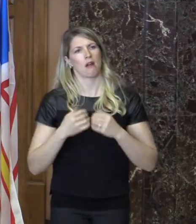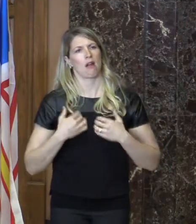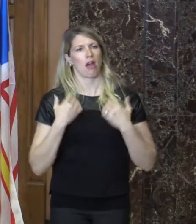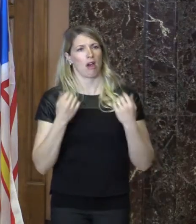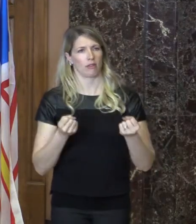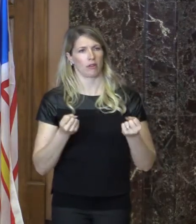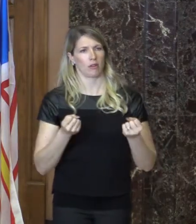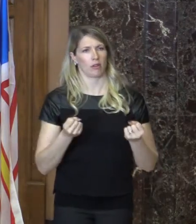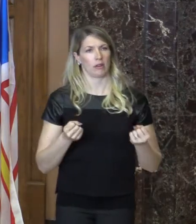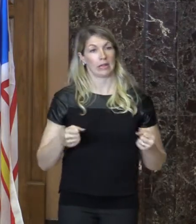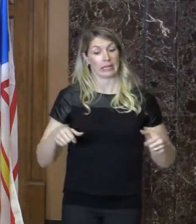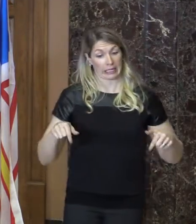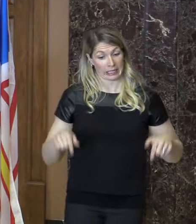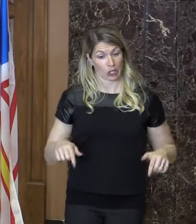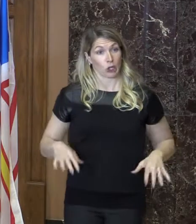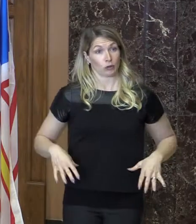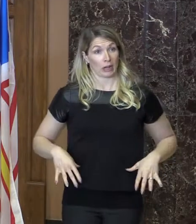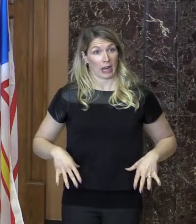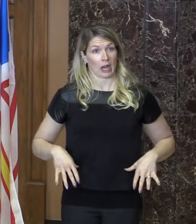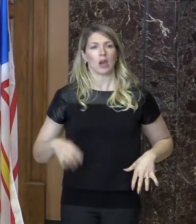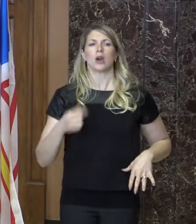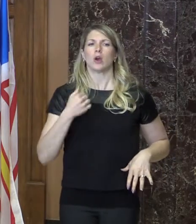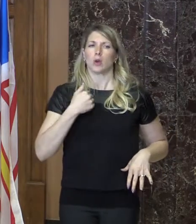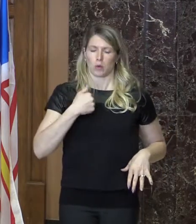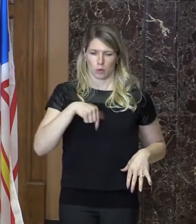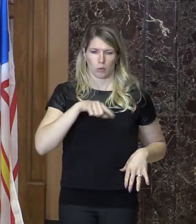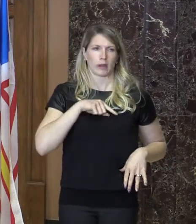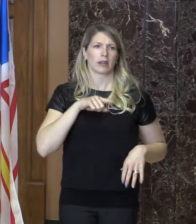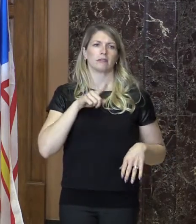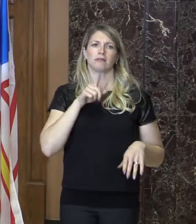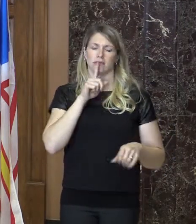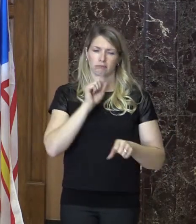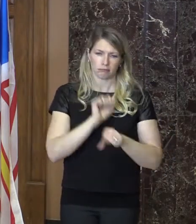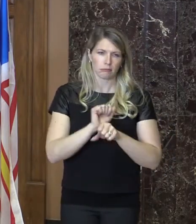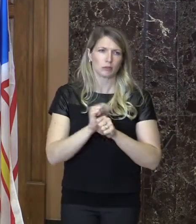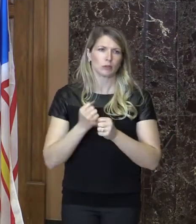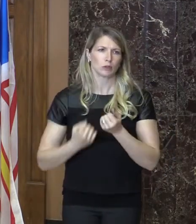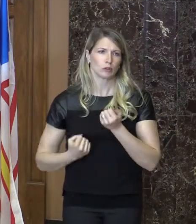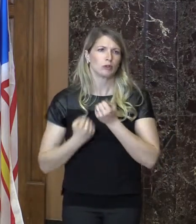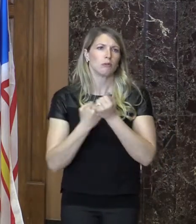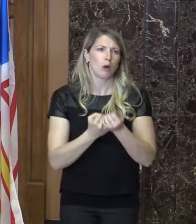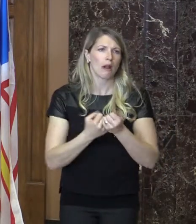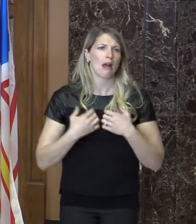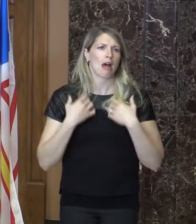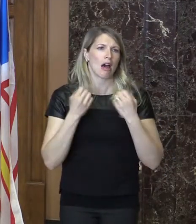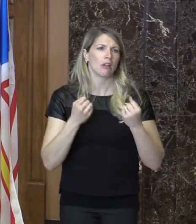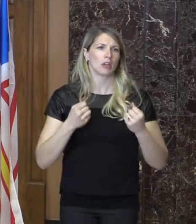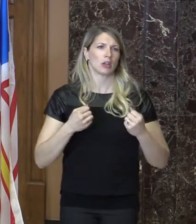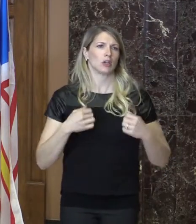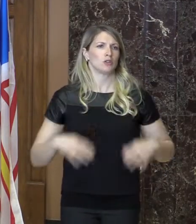firmly committed to our vision of healthy living Newfoundland and Labrador.